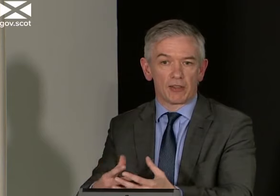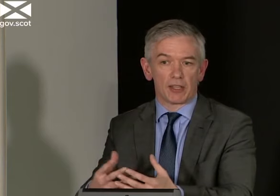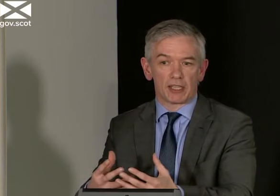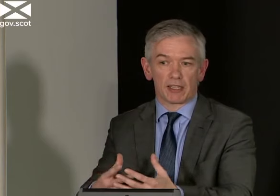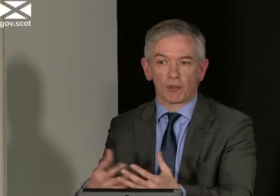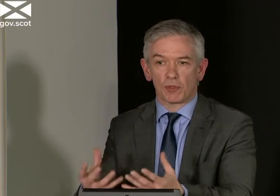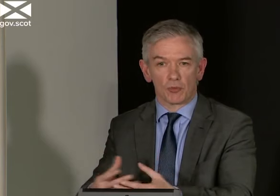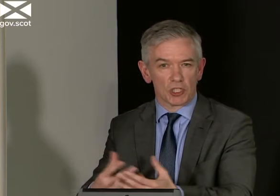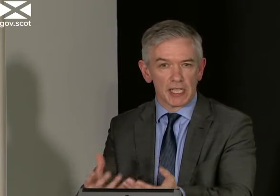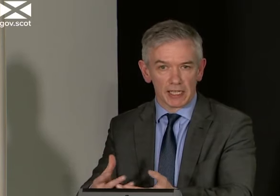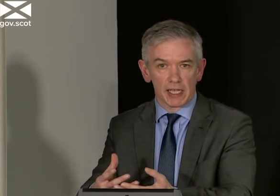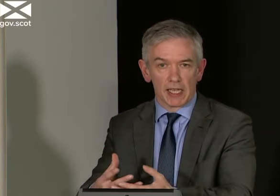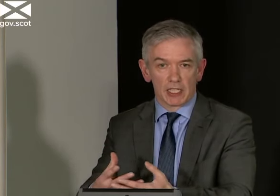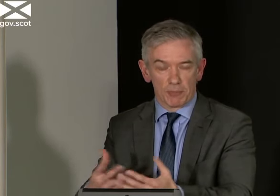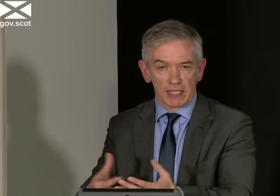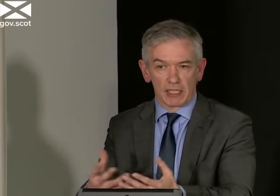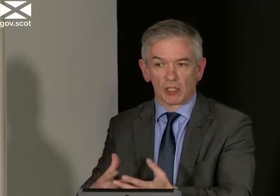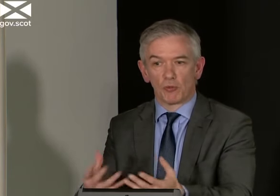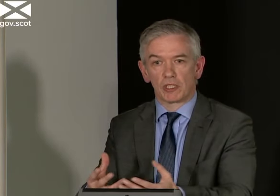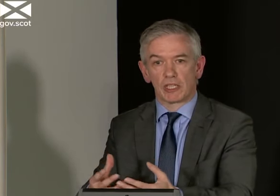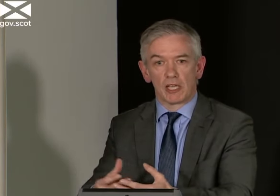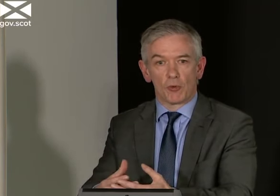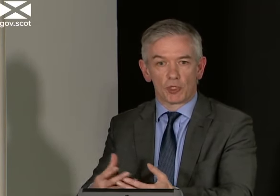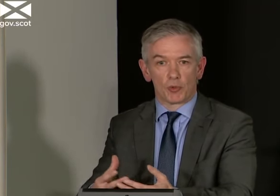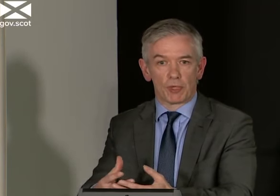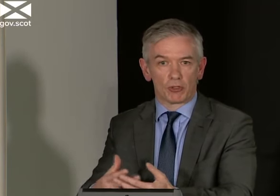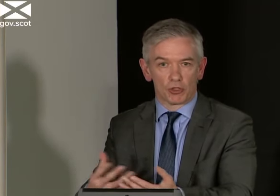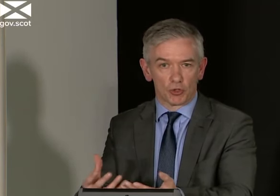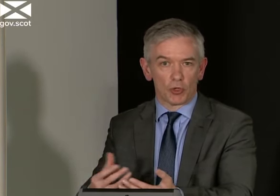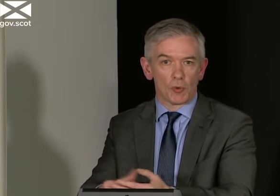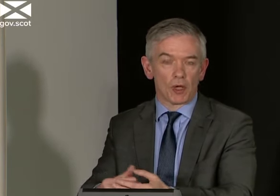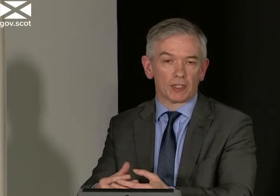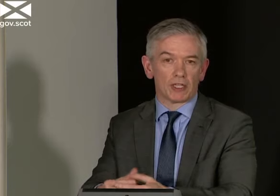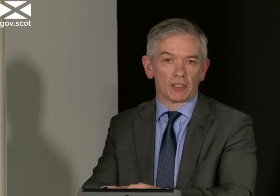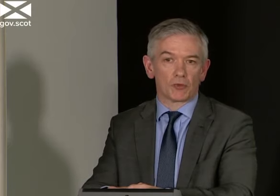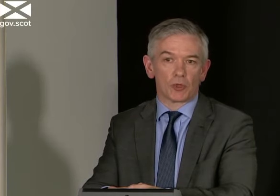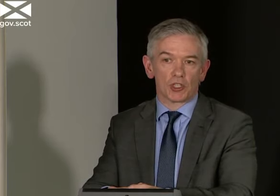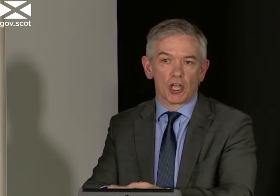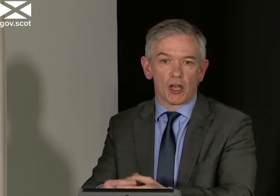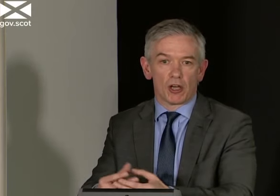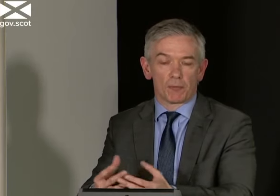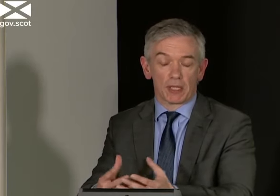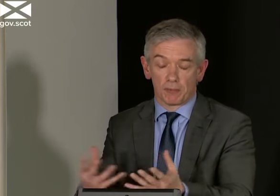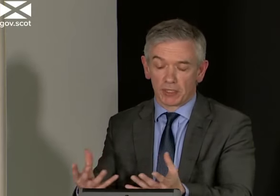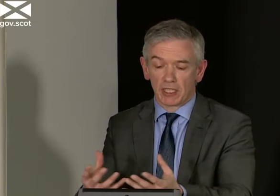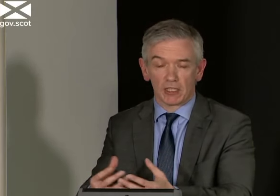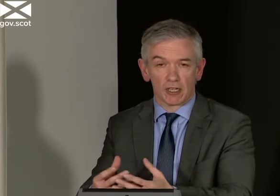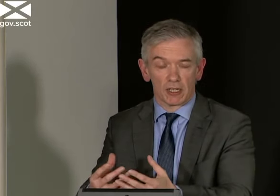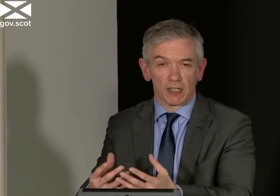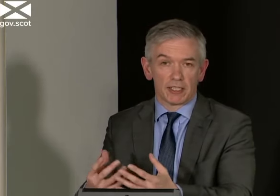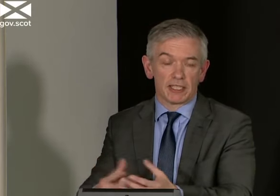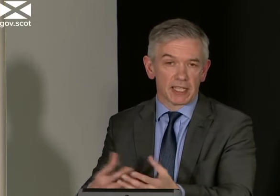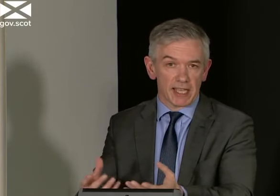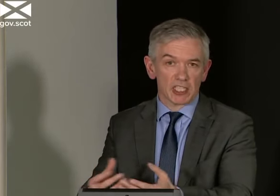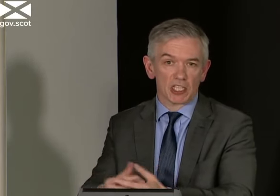the kind of numbers that we're seeing spreading in the community, which would be uncontrollable and which in particular